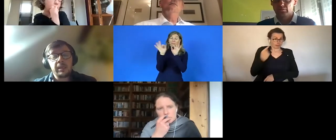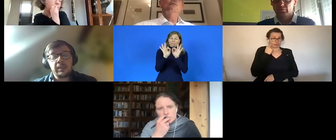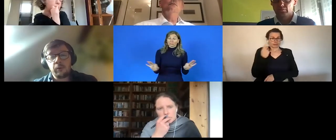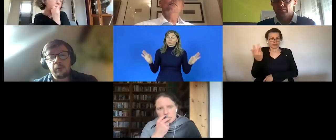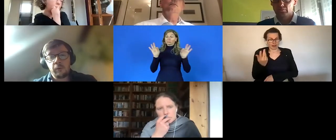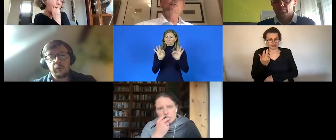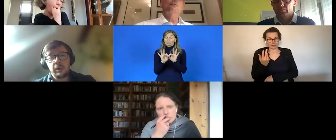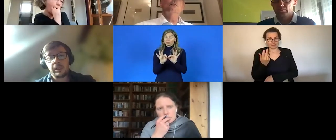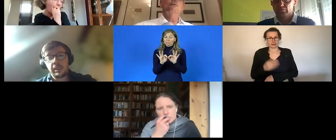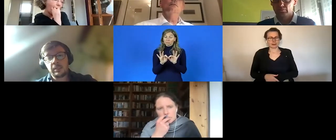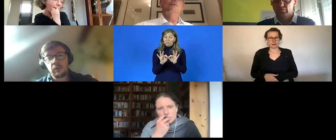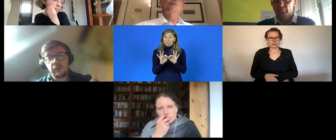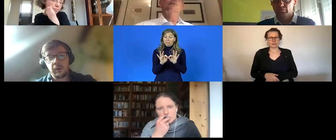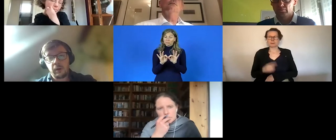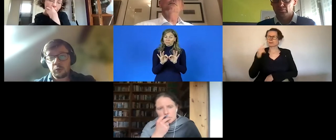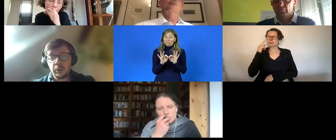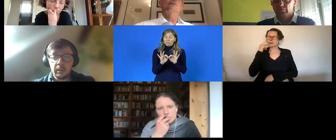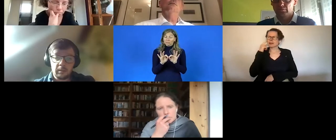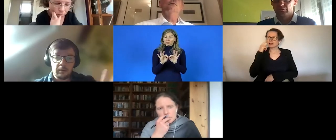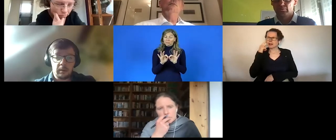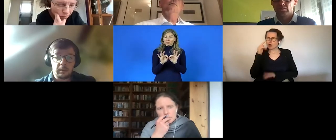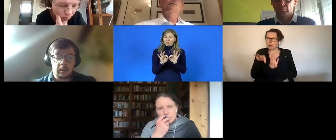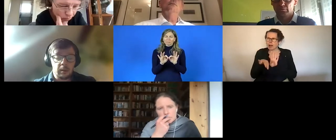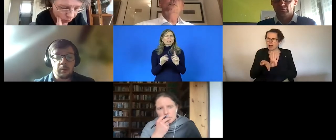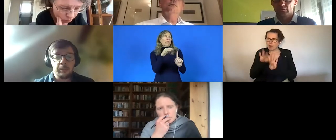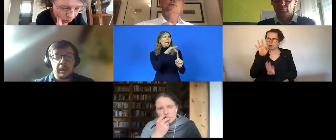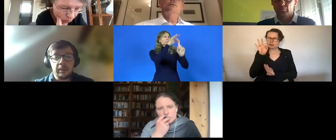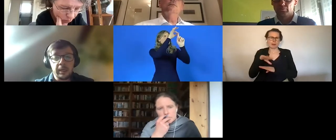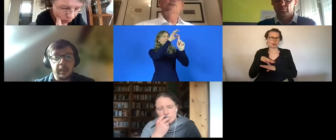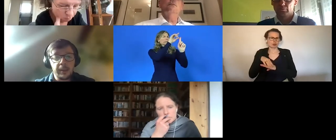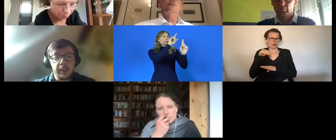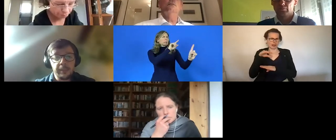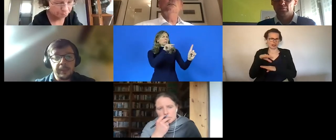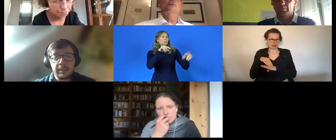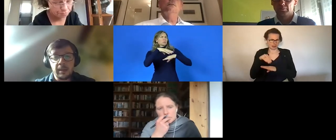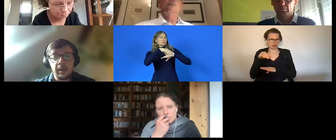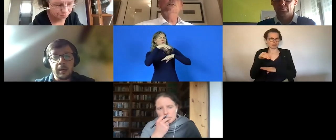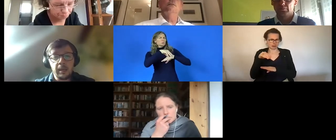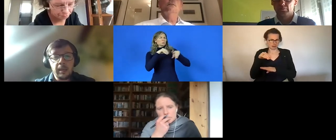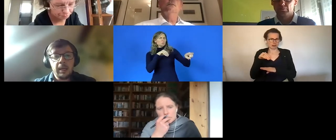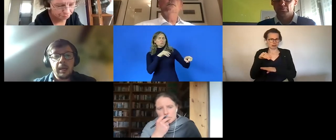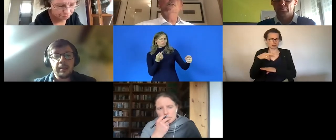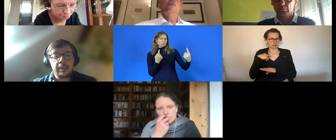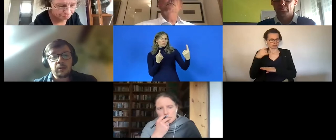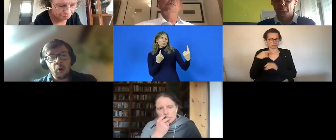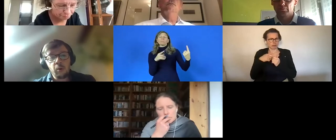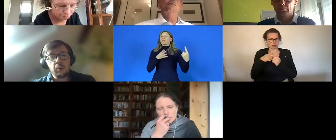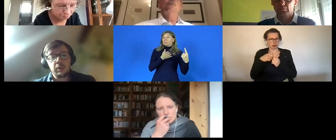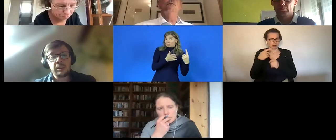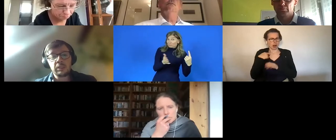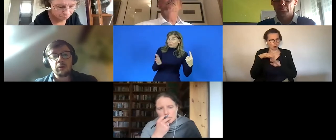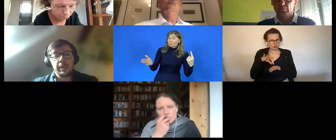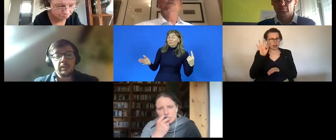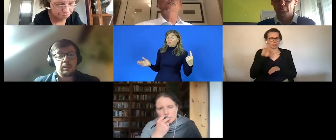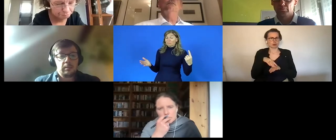except for for in the case of of sweden our partner uh somehow this low